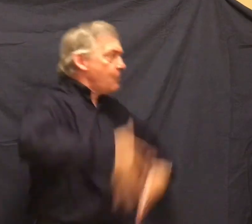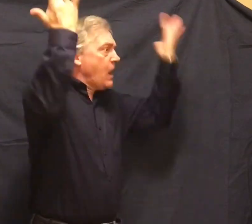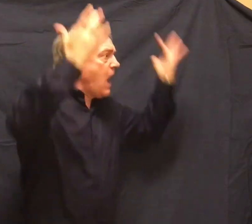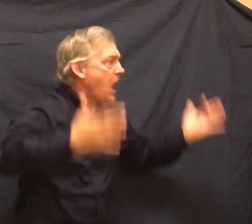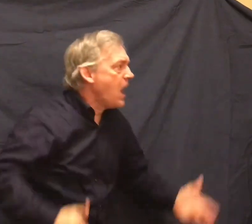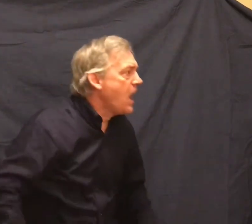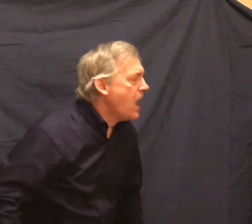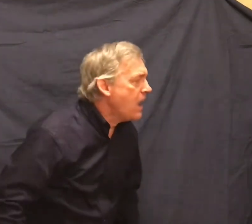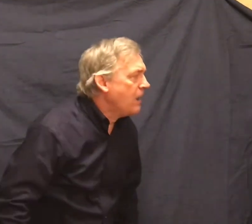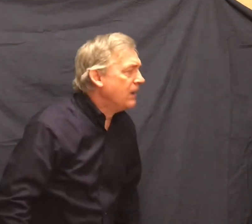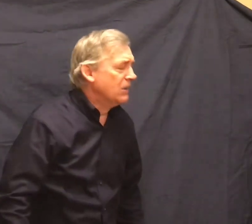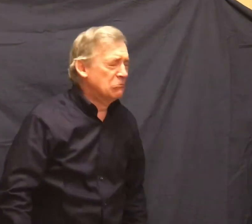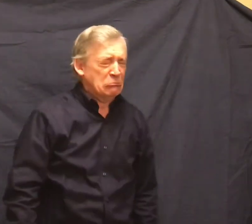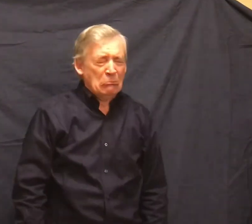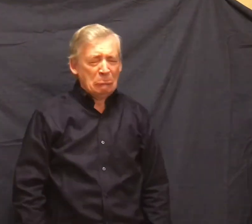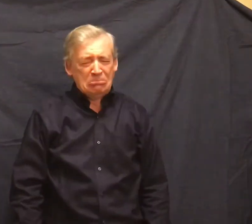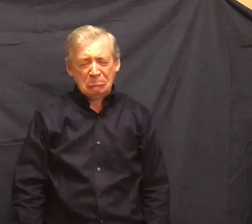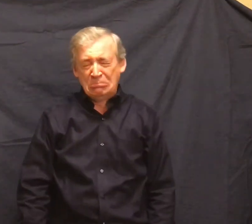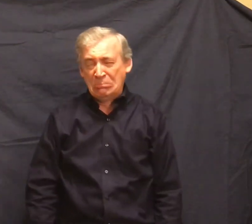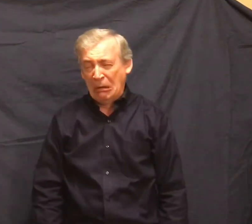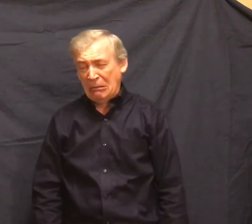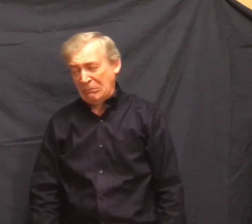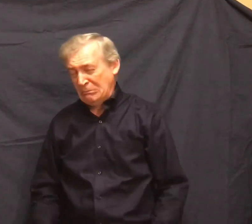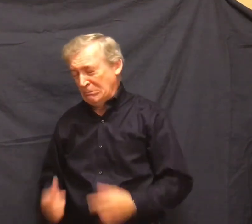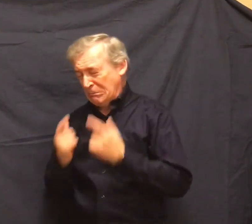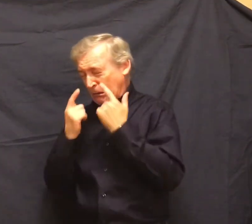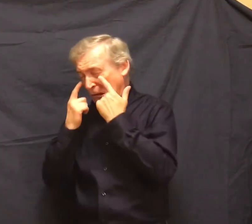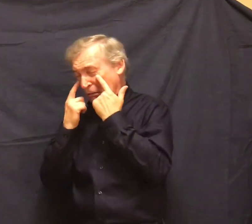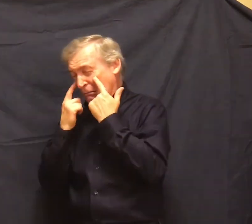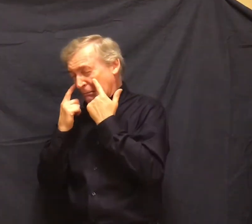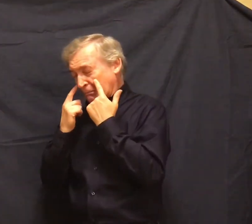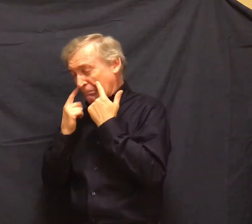Lenny's lip quivered and tears started in his eyes. Aw, Lenny.